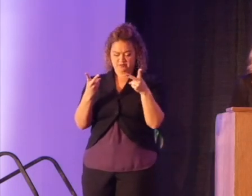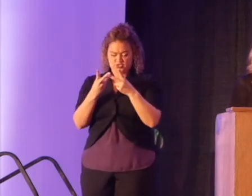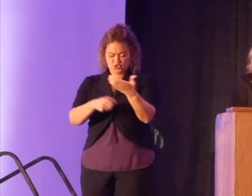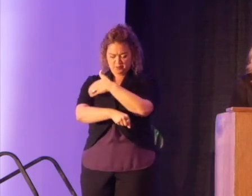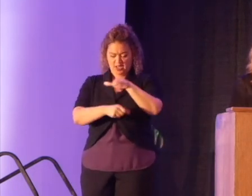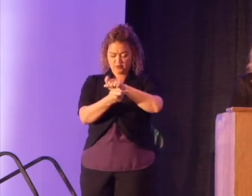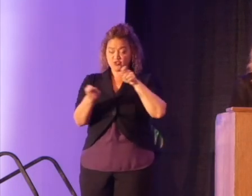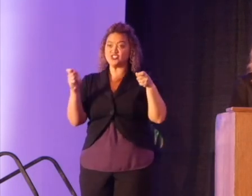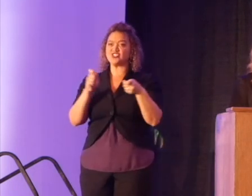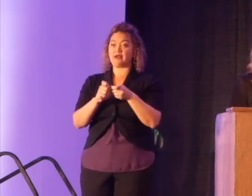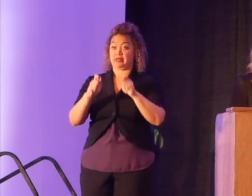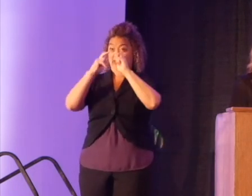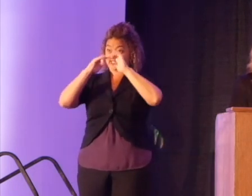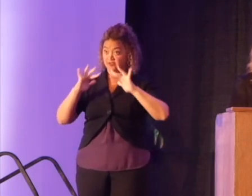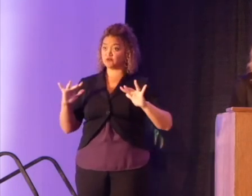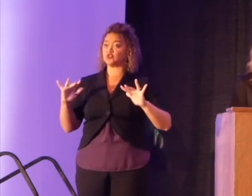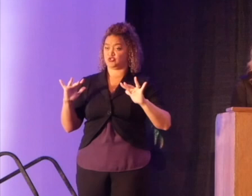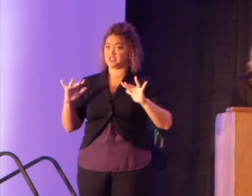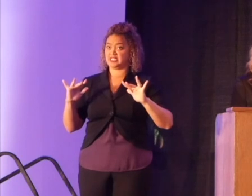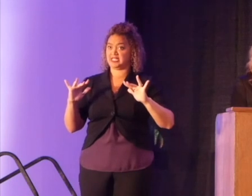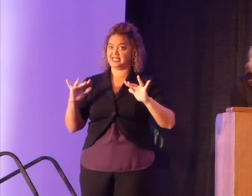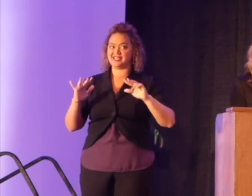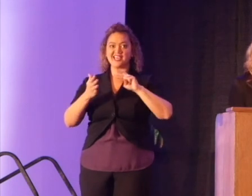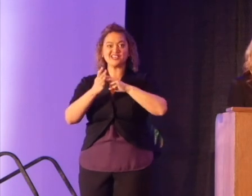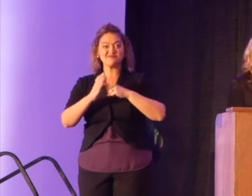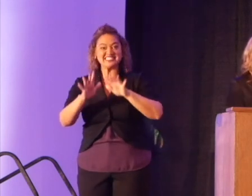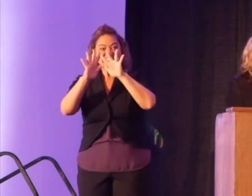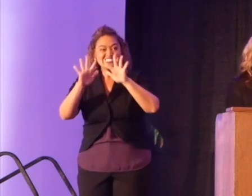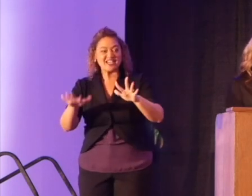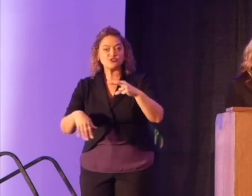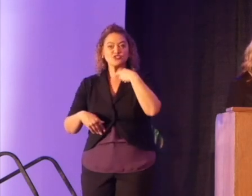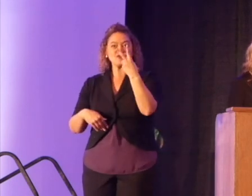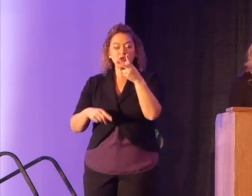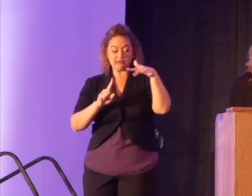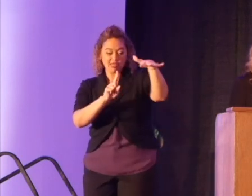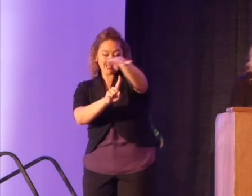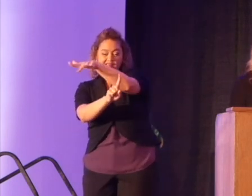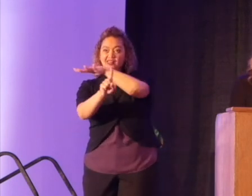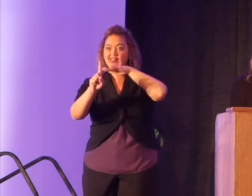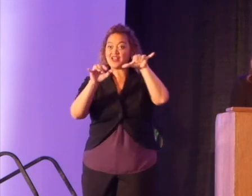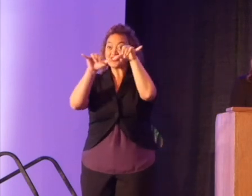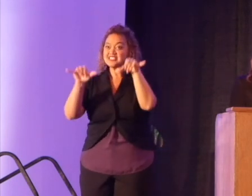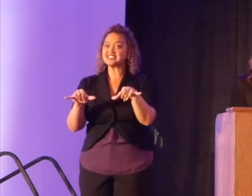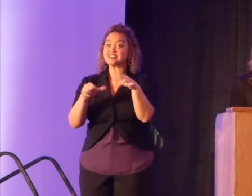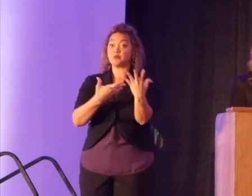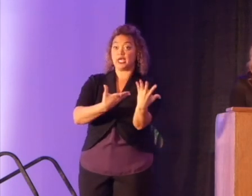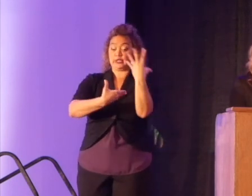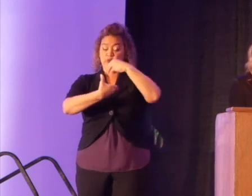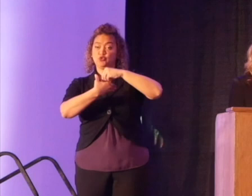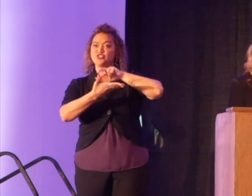that diversity brings diverse voices into the theater ecosystem. Inclusion